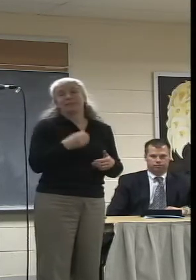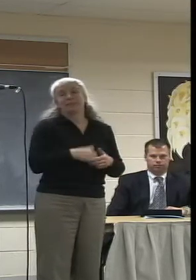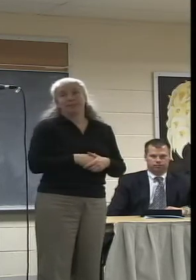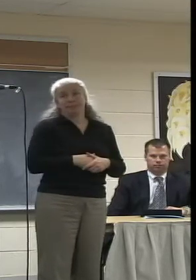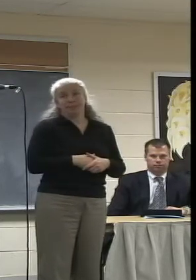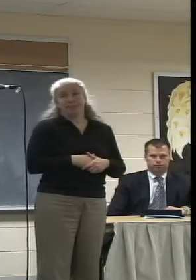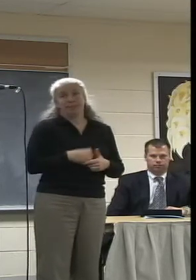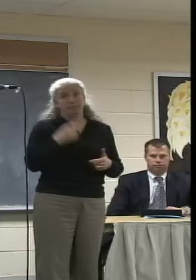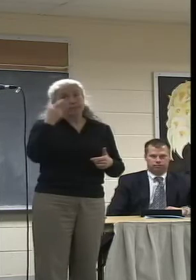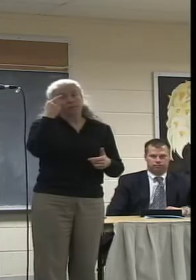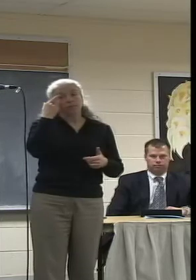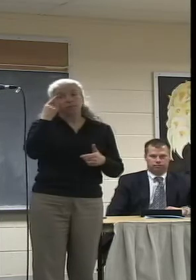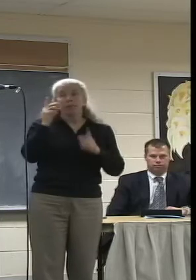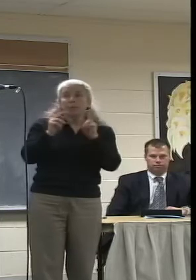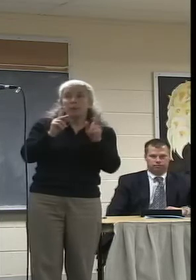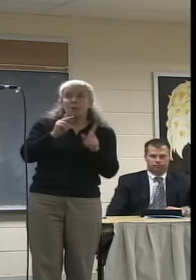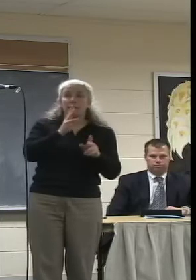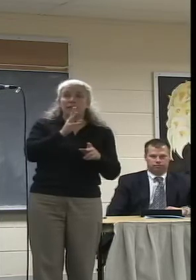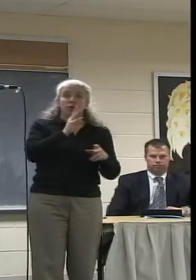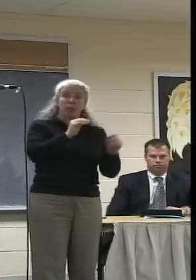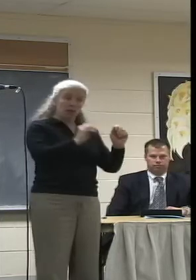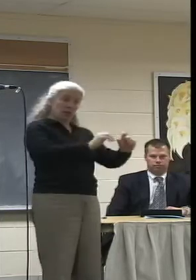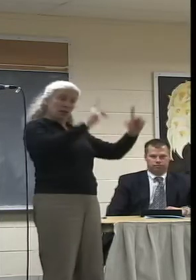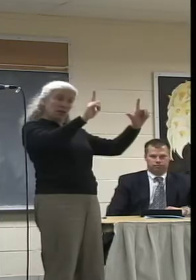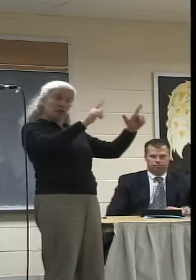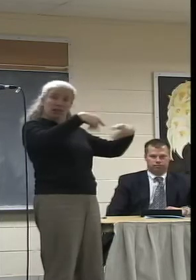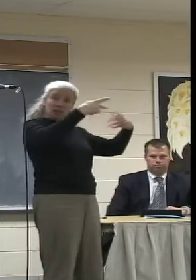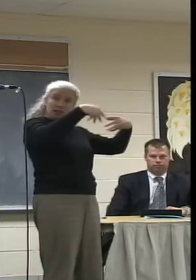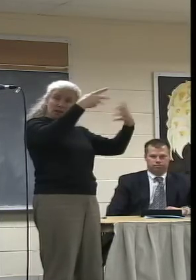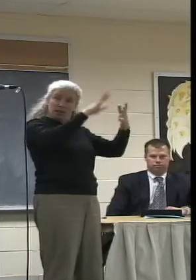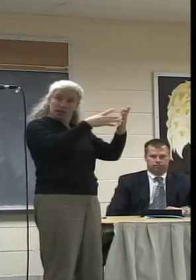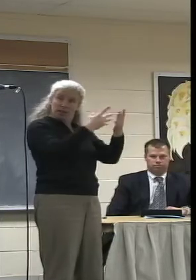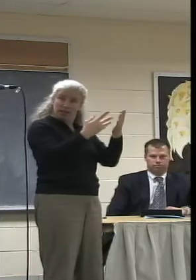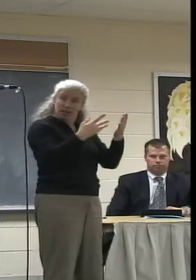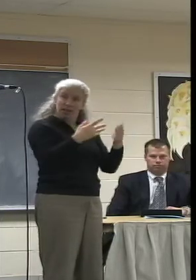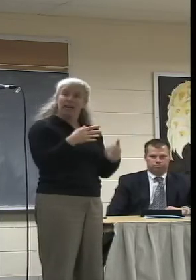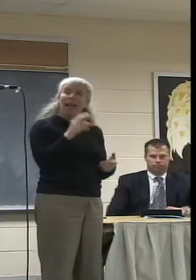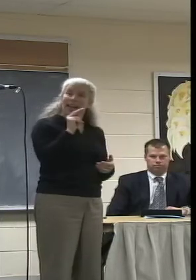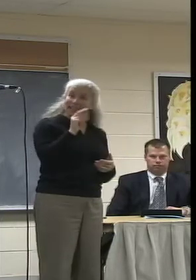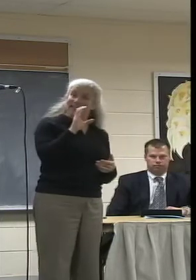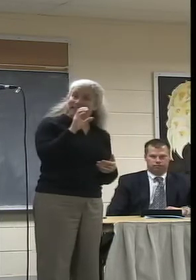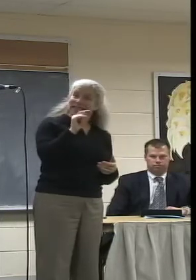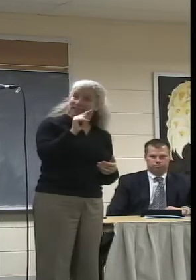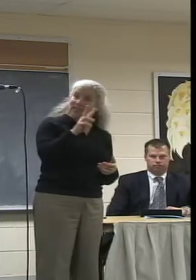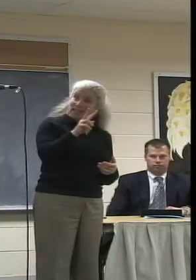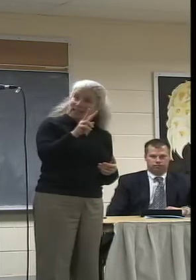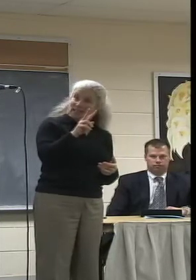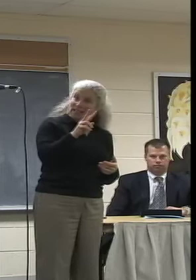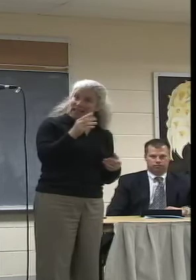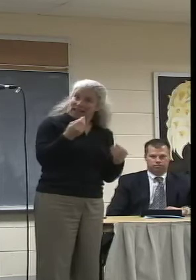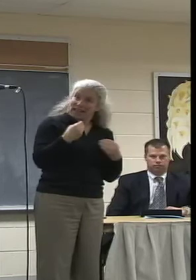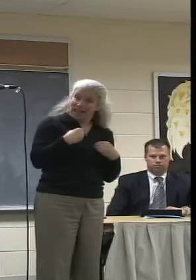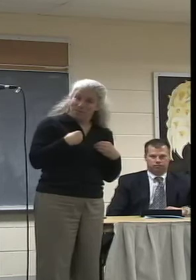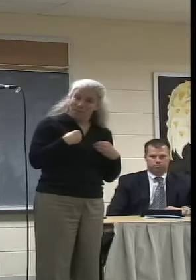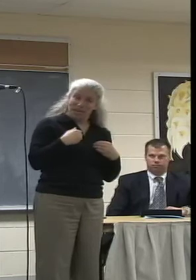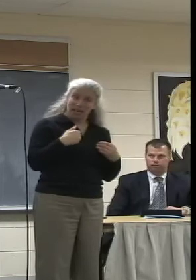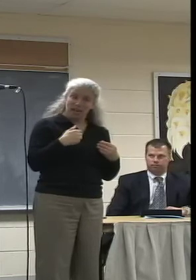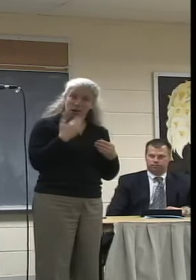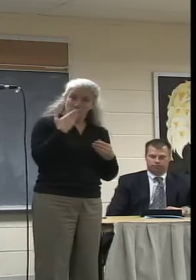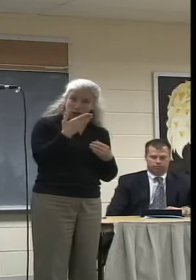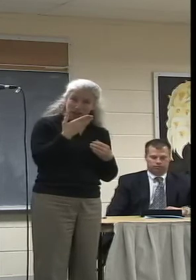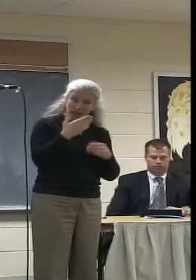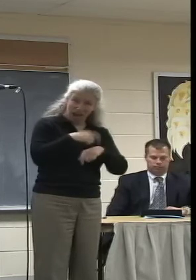Also, someone mentioned the program guide. NCTV has given my show a primetime slot on Mondays at 8 p.m.